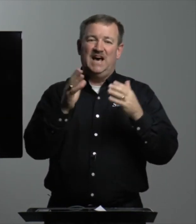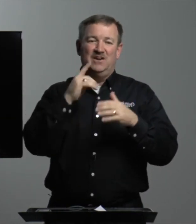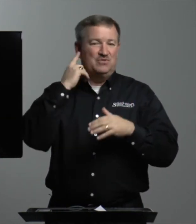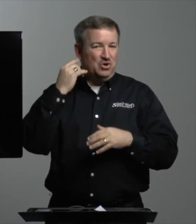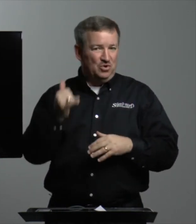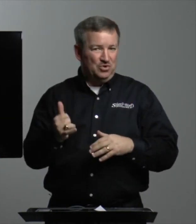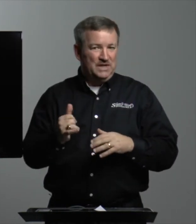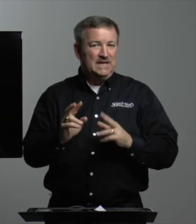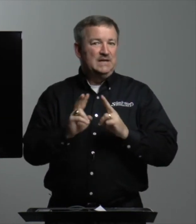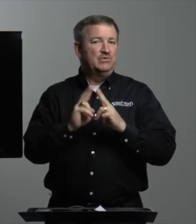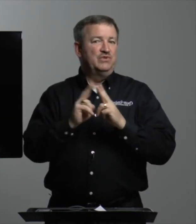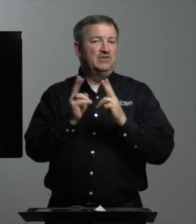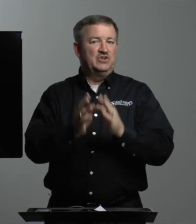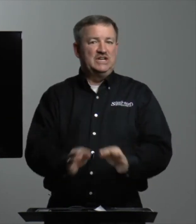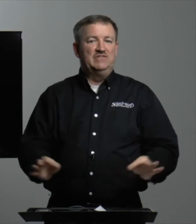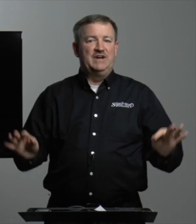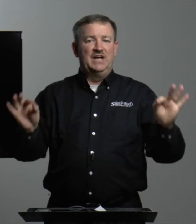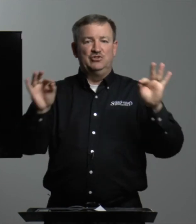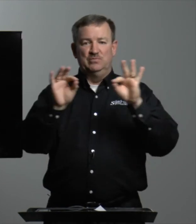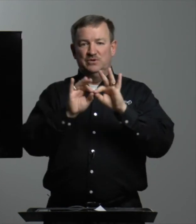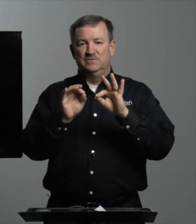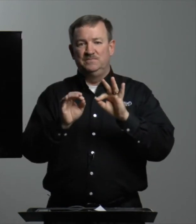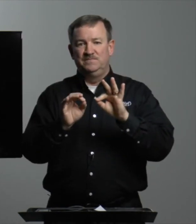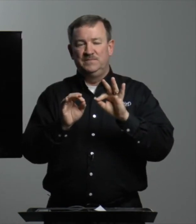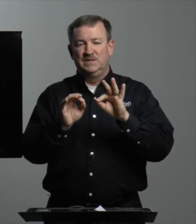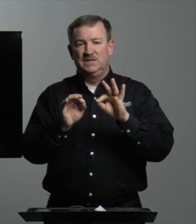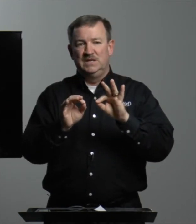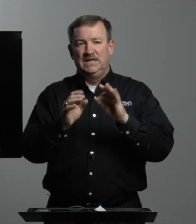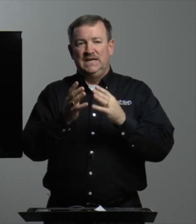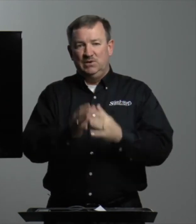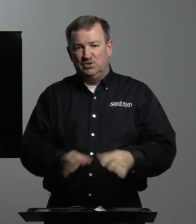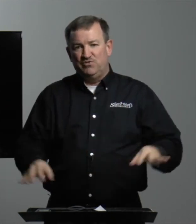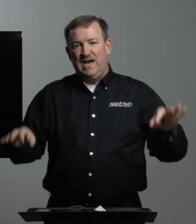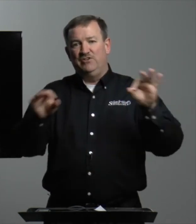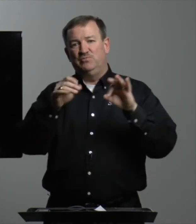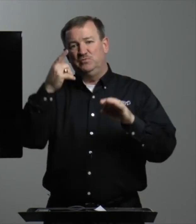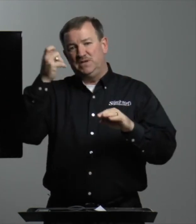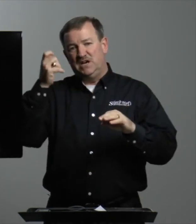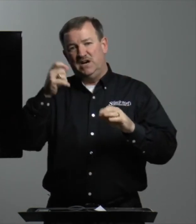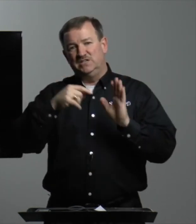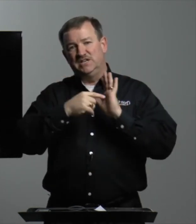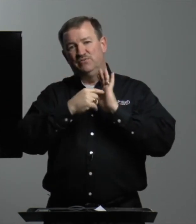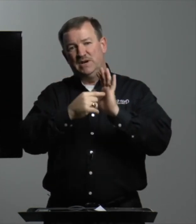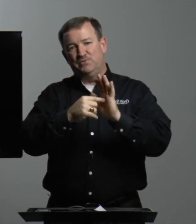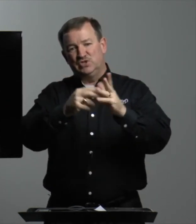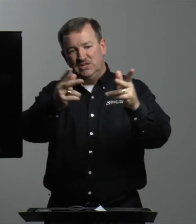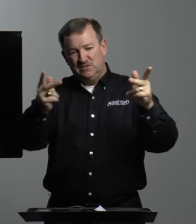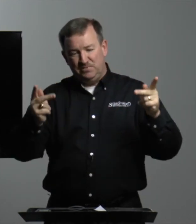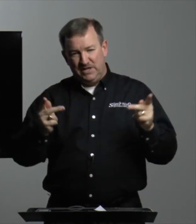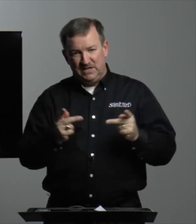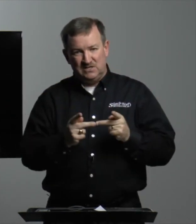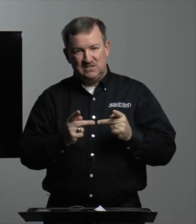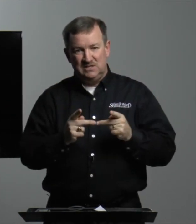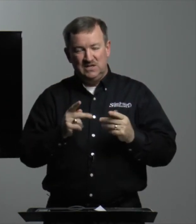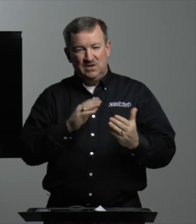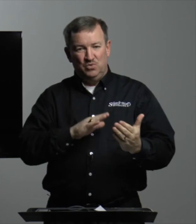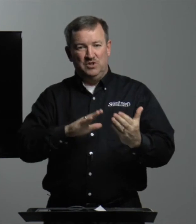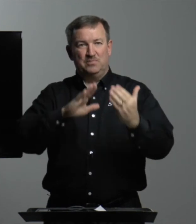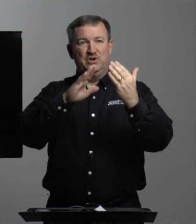lot of gold. It was very, very valuable. It was valuable because it represented the place where the